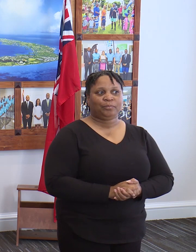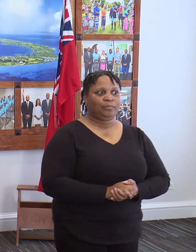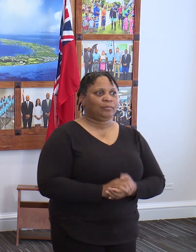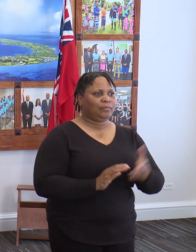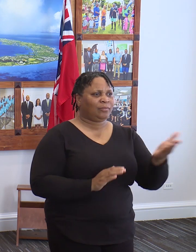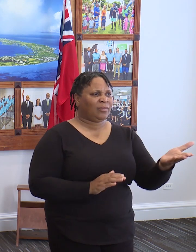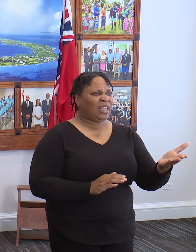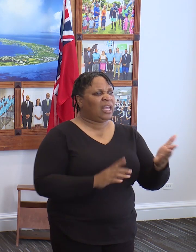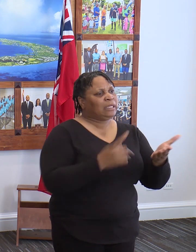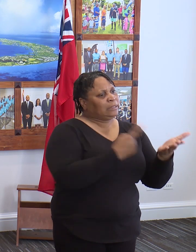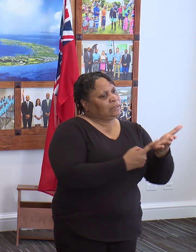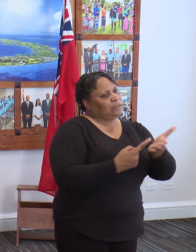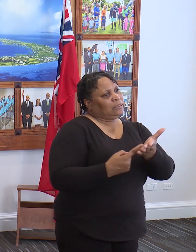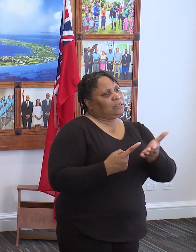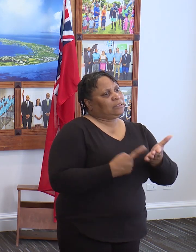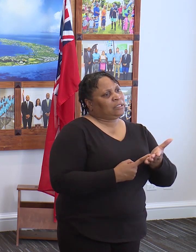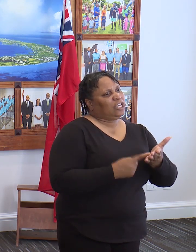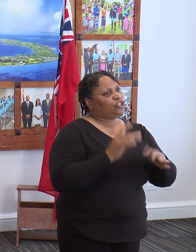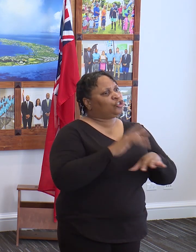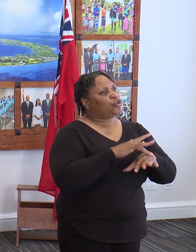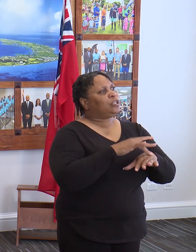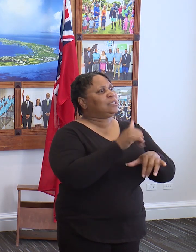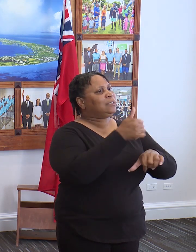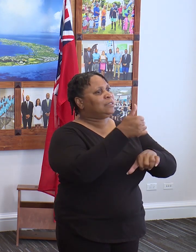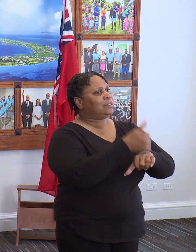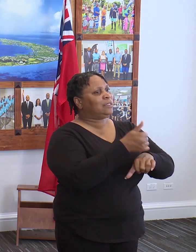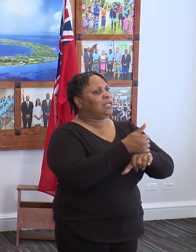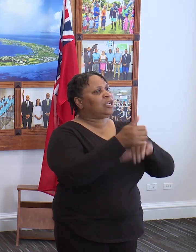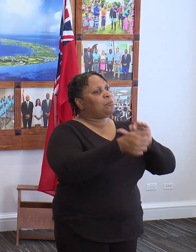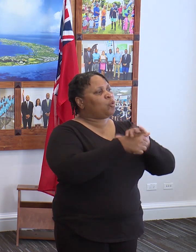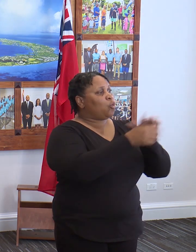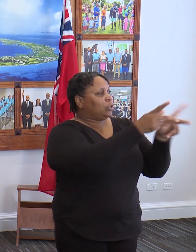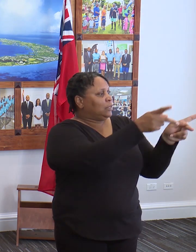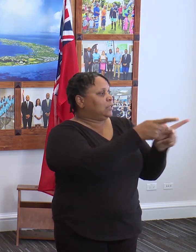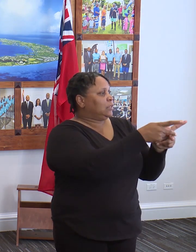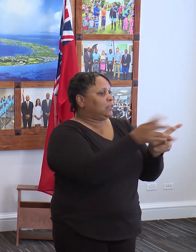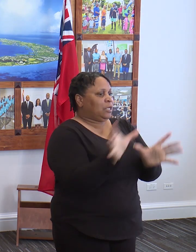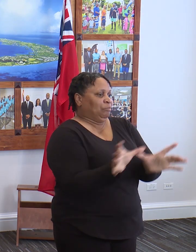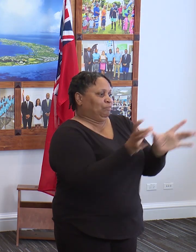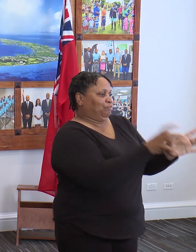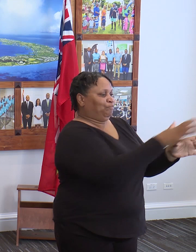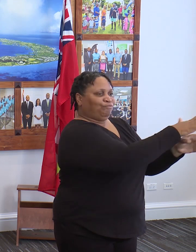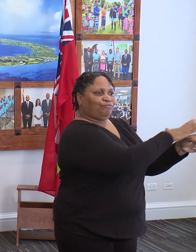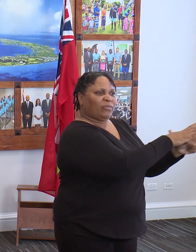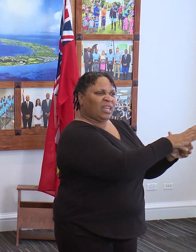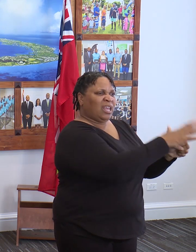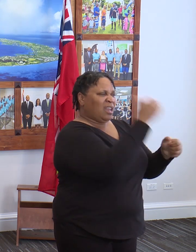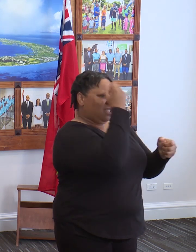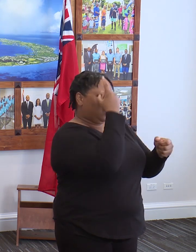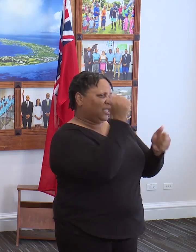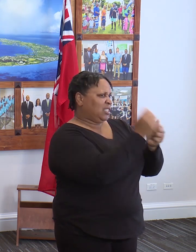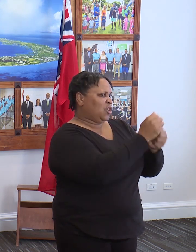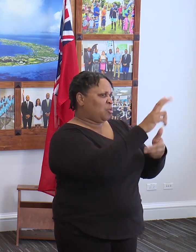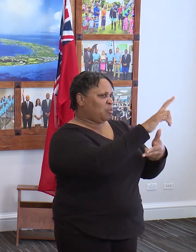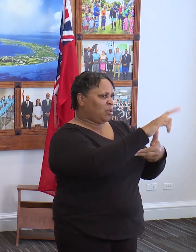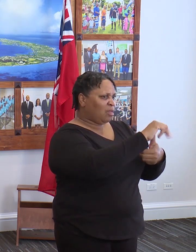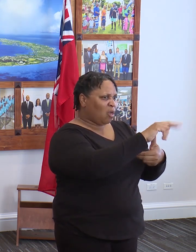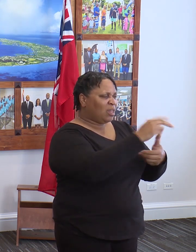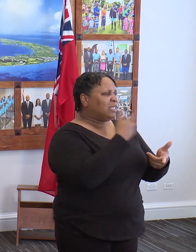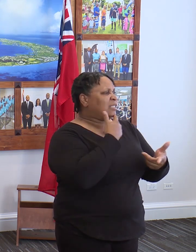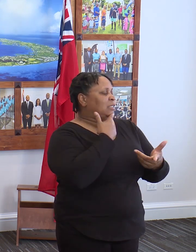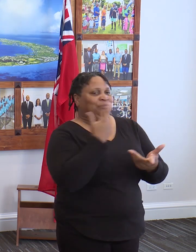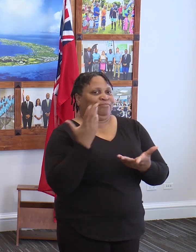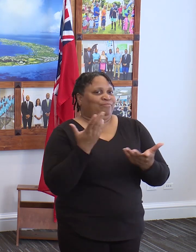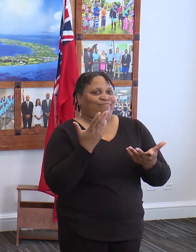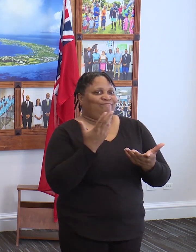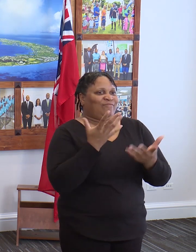There were discussions earlier about setting up quarantine centers. You presented discussions with local hoteliers. Can you give us any update on that? I